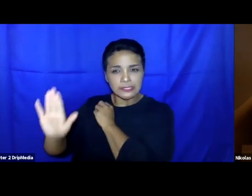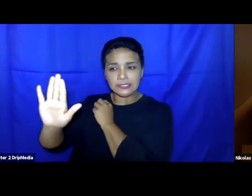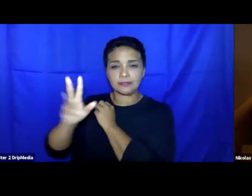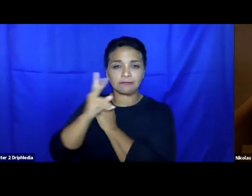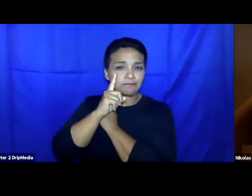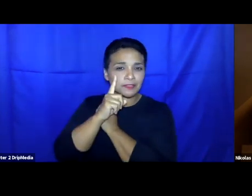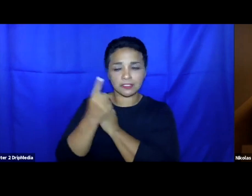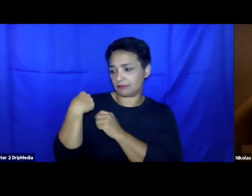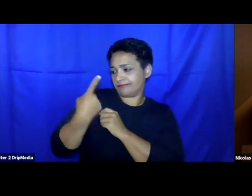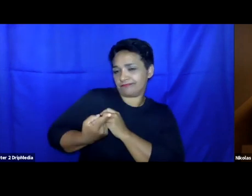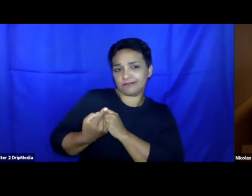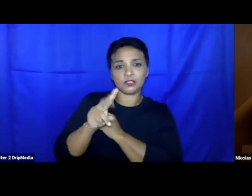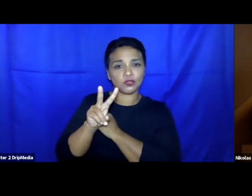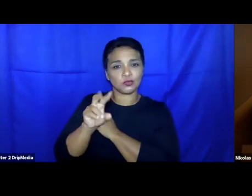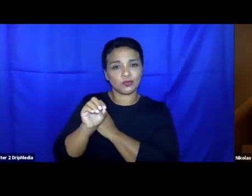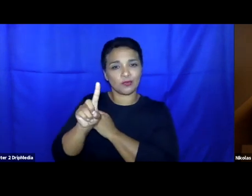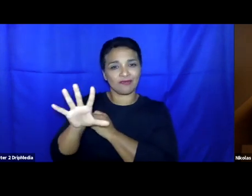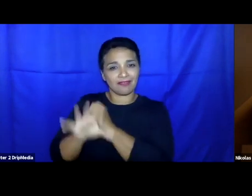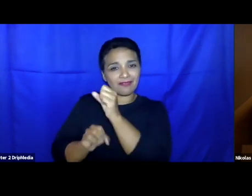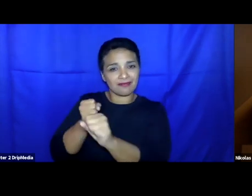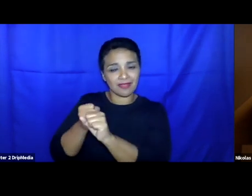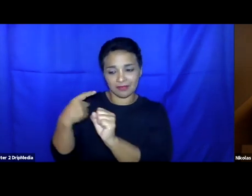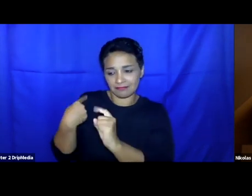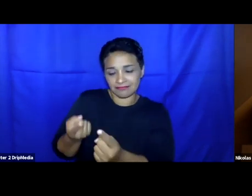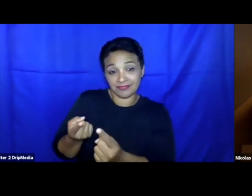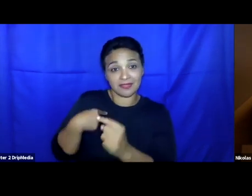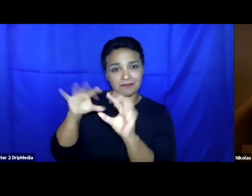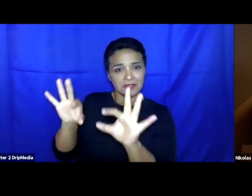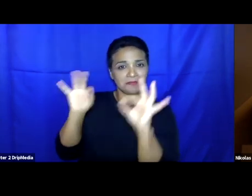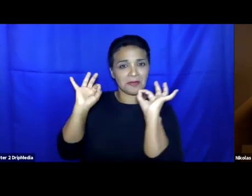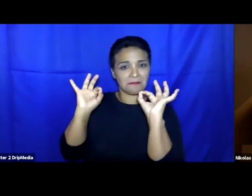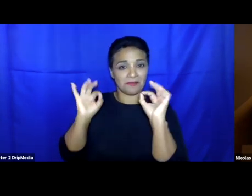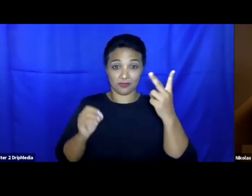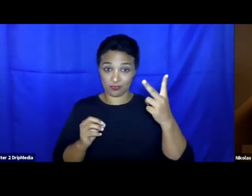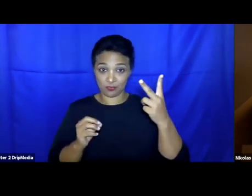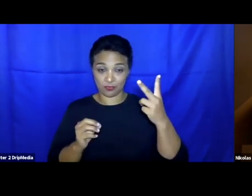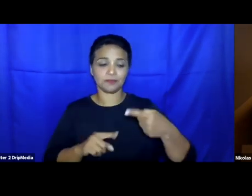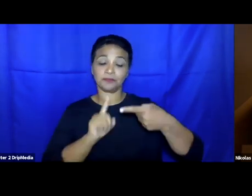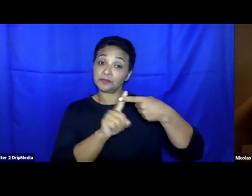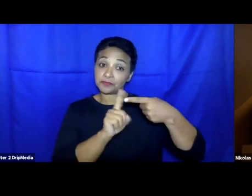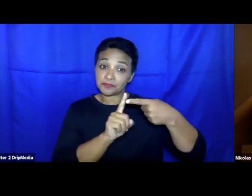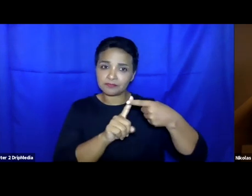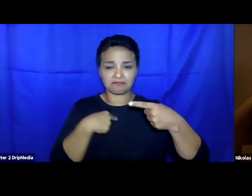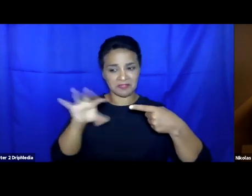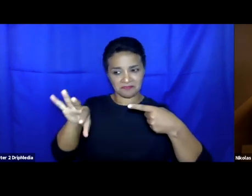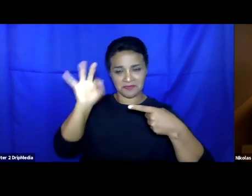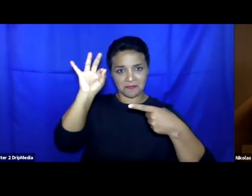standout characterizations to be made. The first is that rather than conducting legal